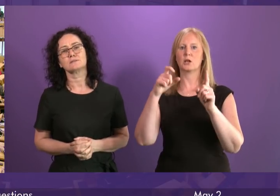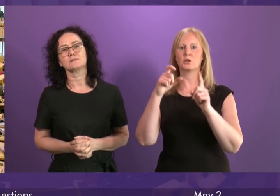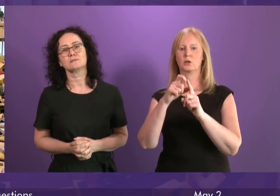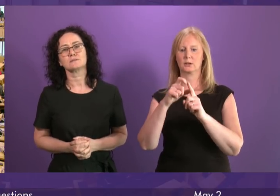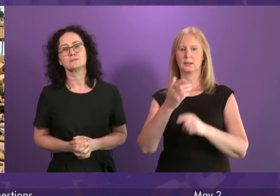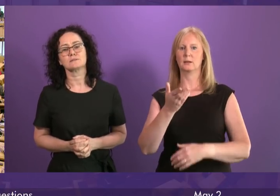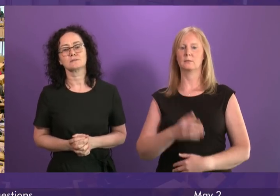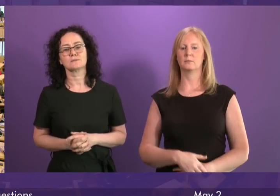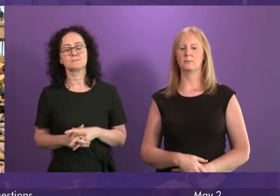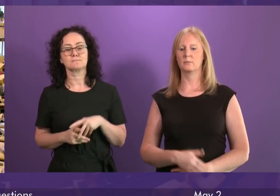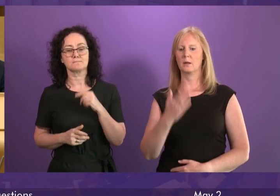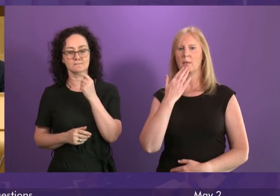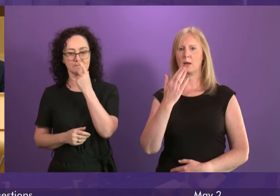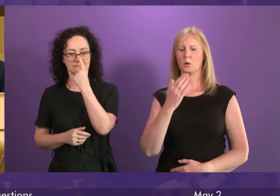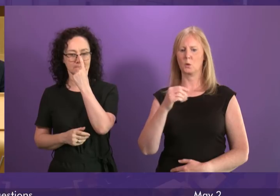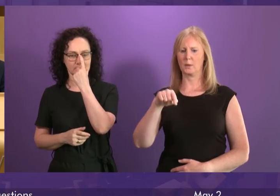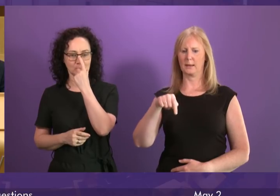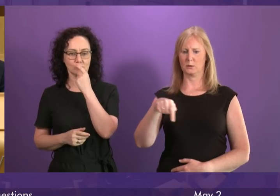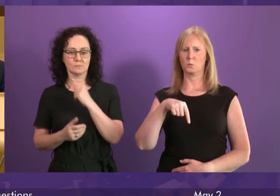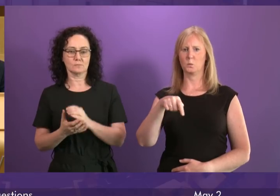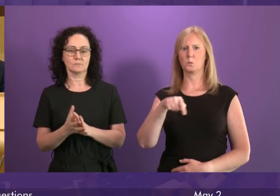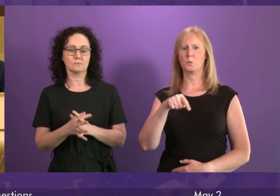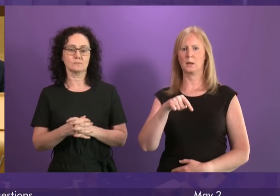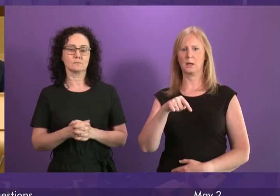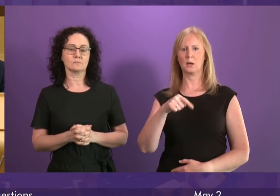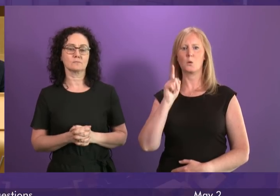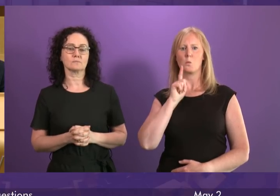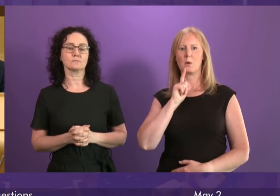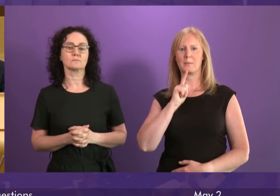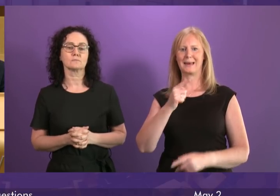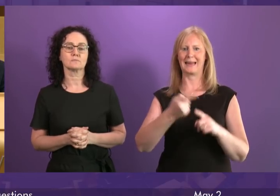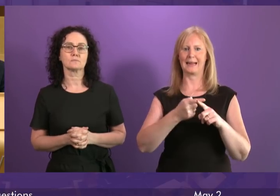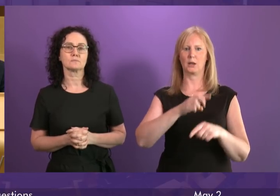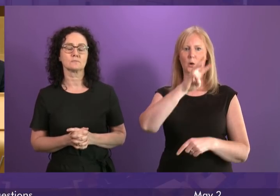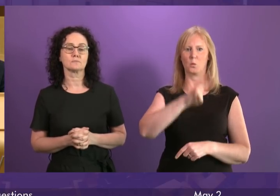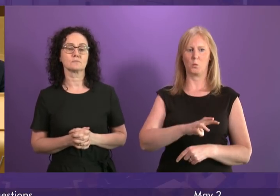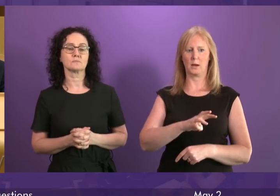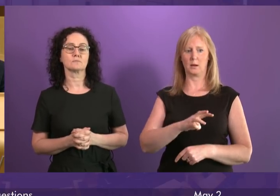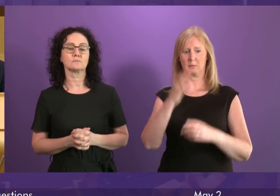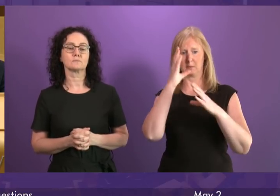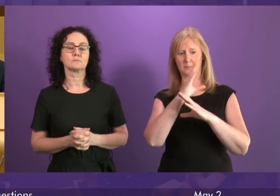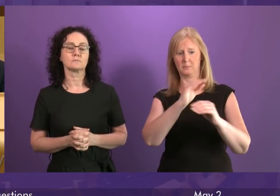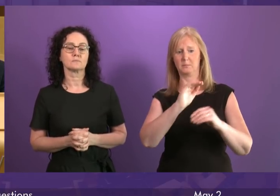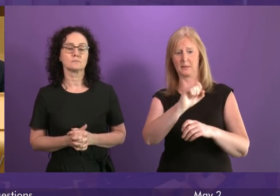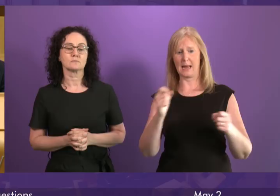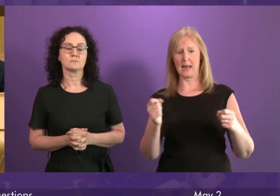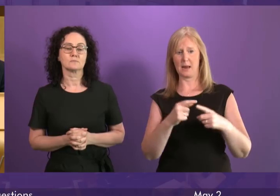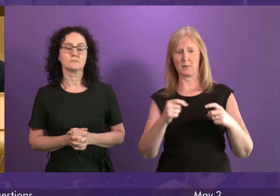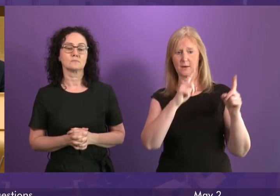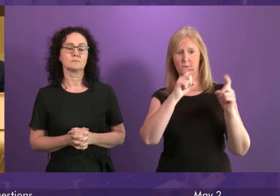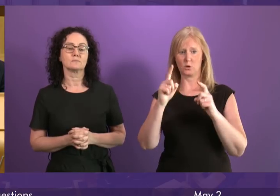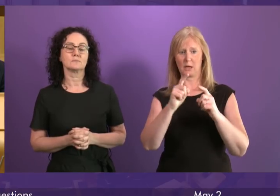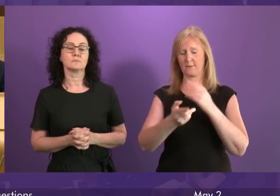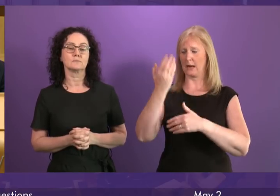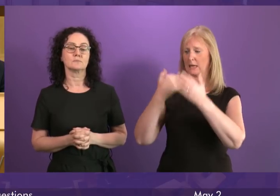by Keith Brown. Thank you. This week women in England and Wales were told that their entire email, message and photograph history would be